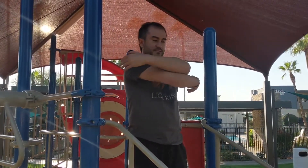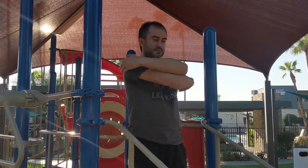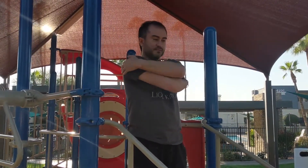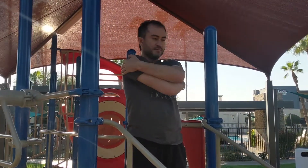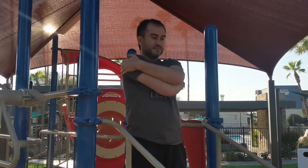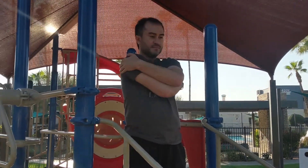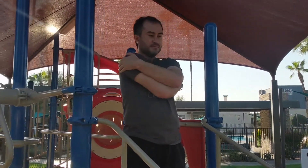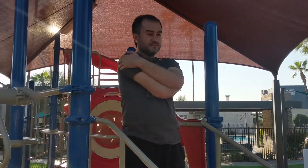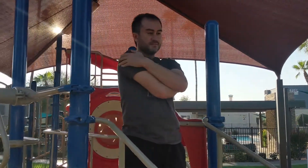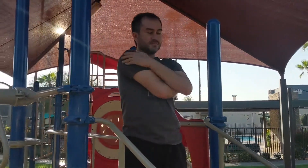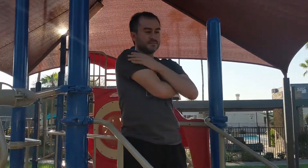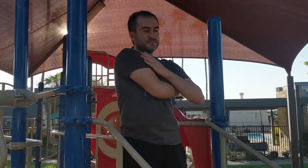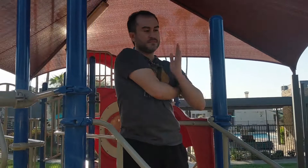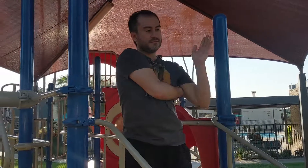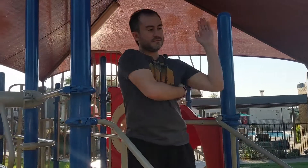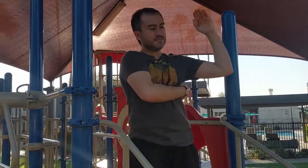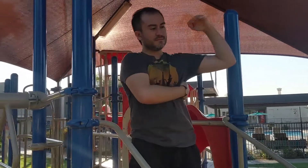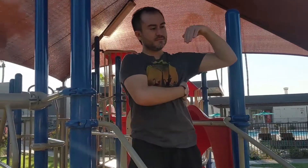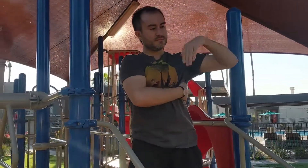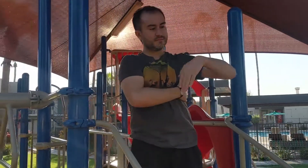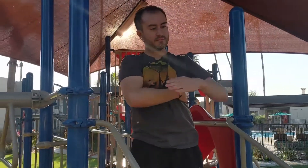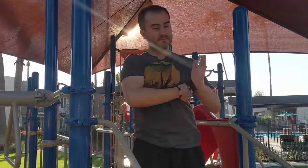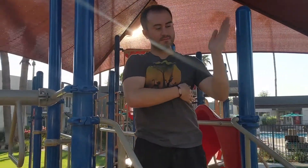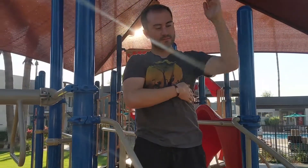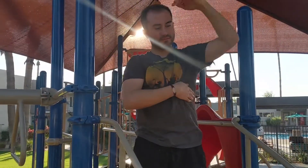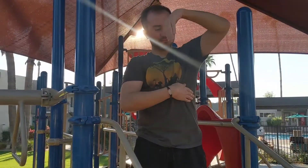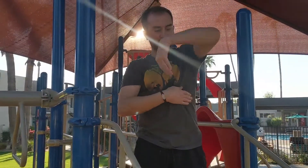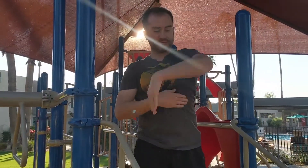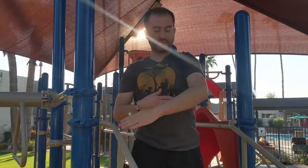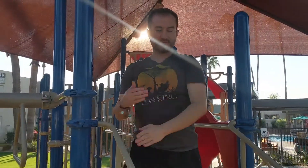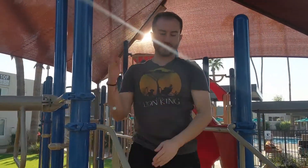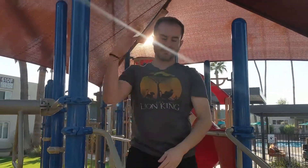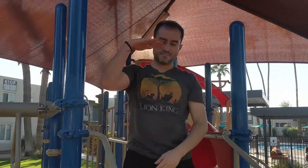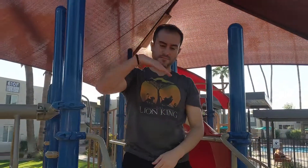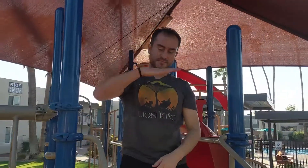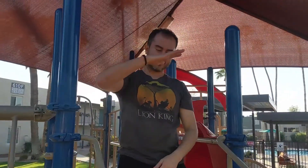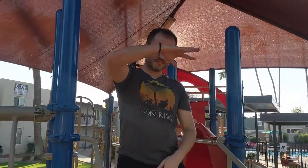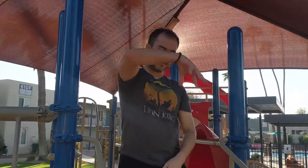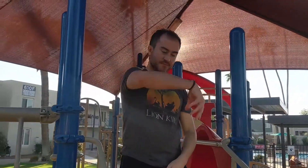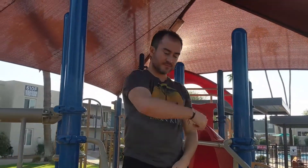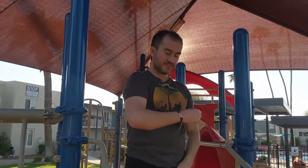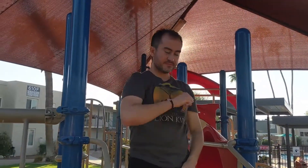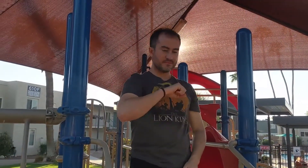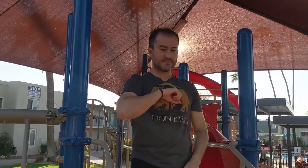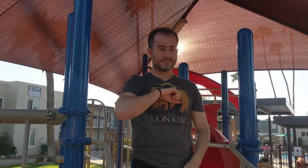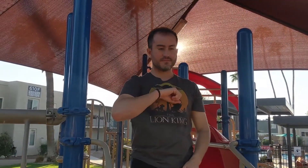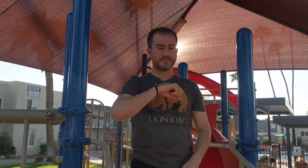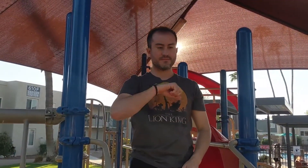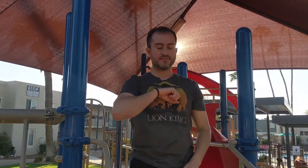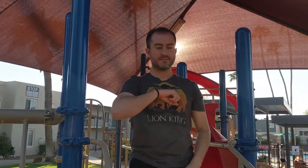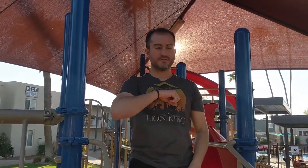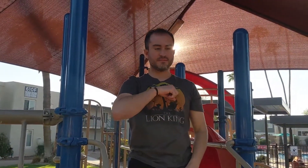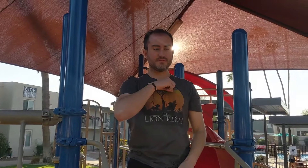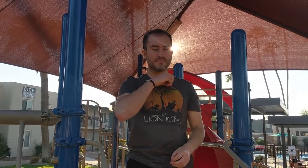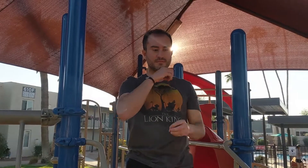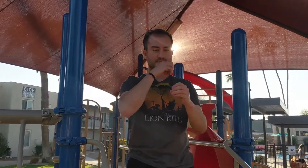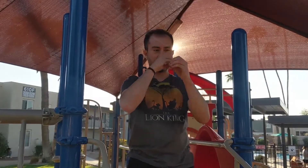or privilege i hold to ensure that we feel represented in media and letting my community know that their